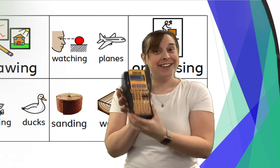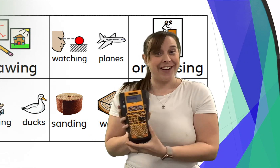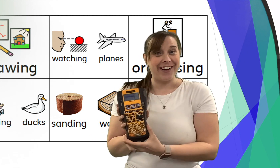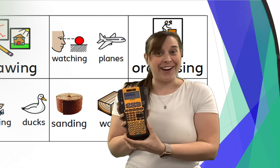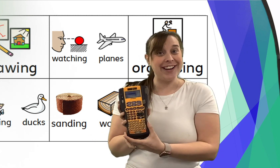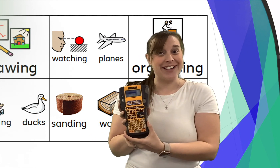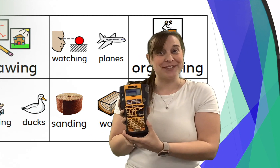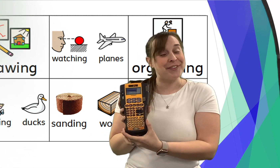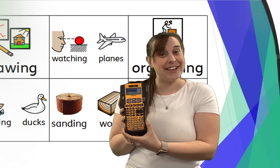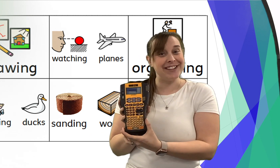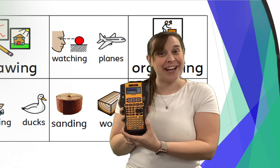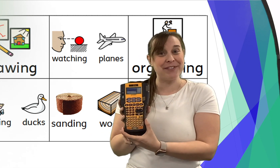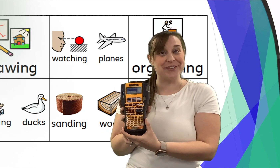I like to print labels.